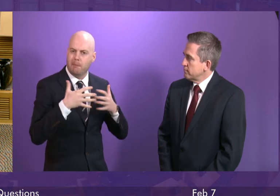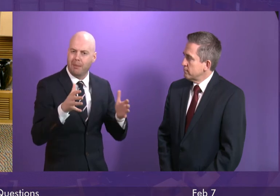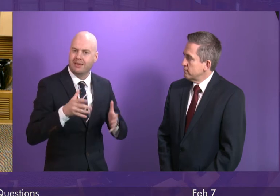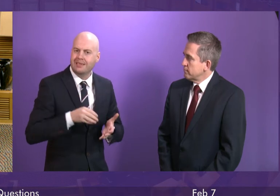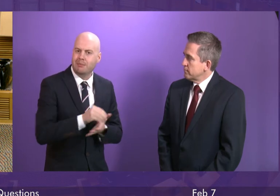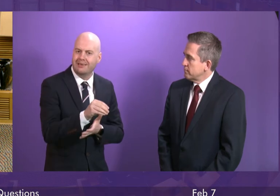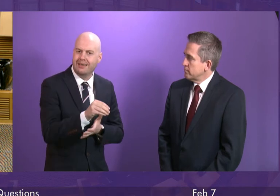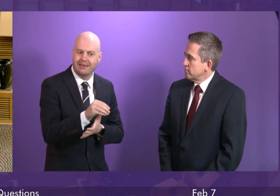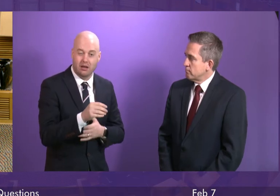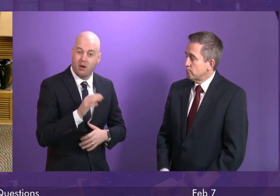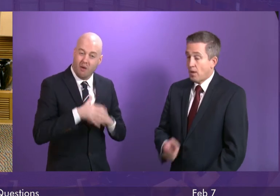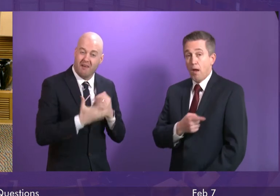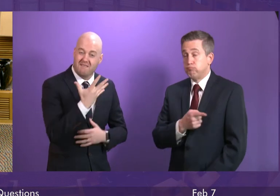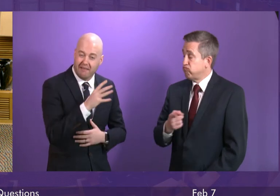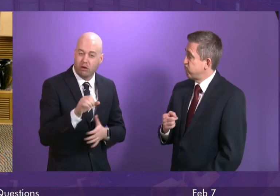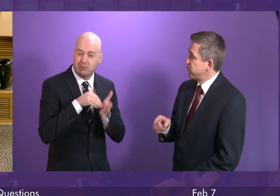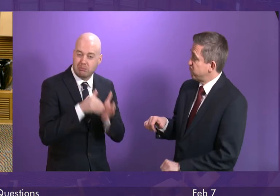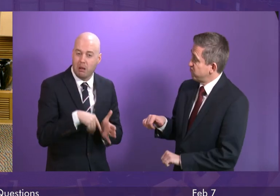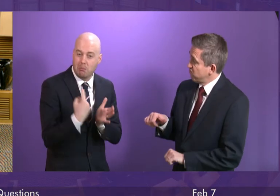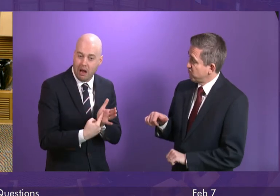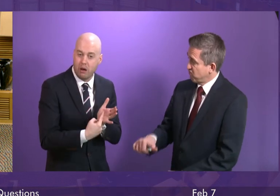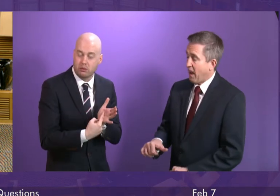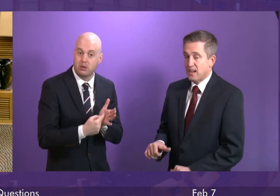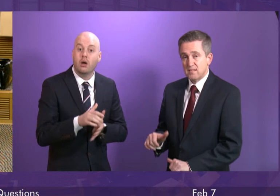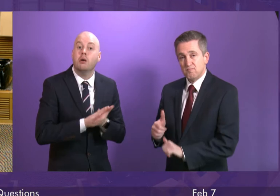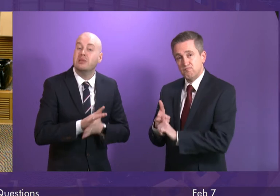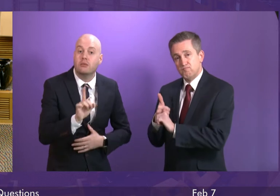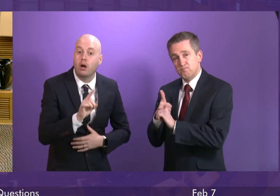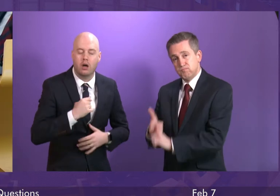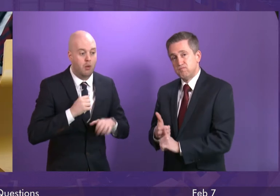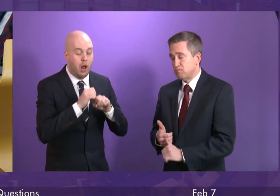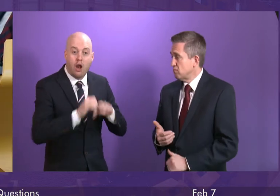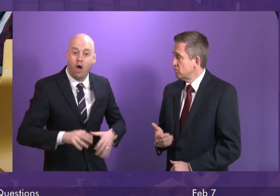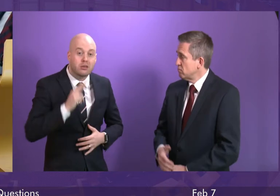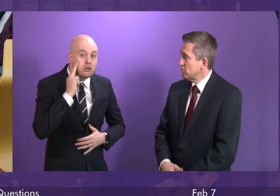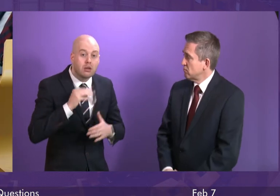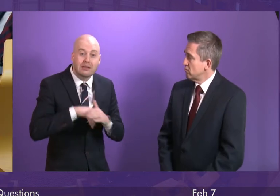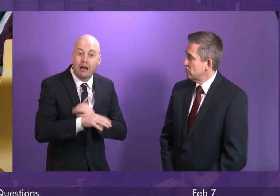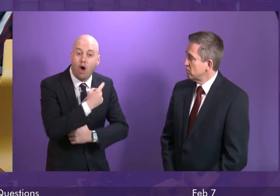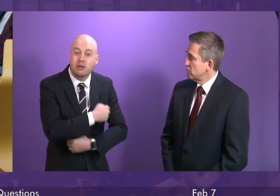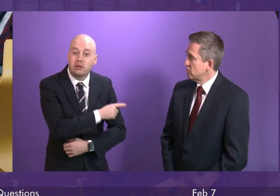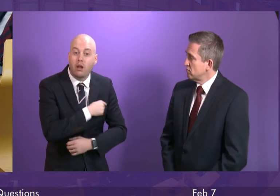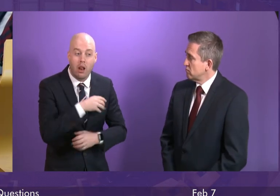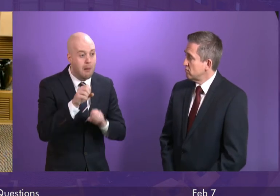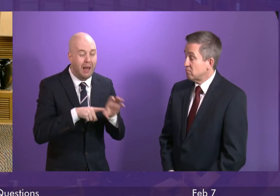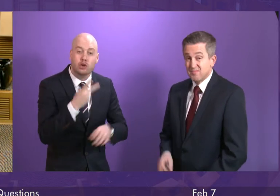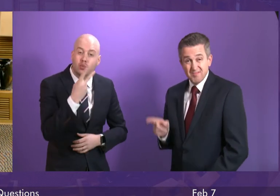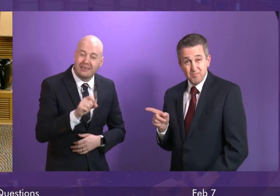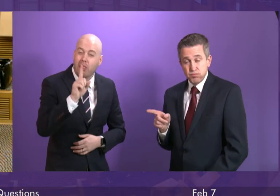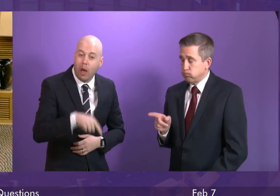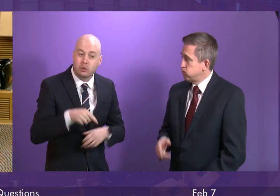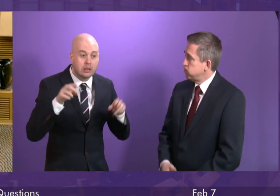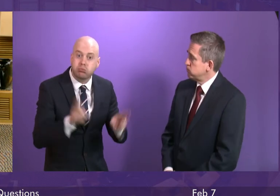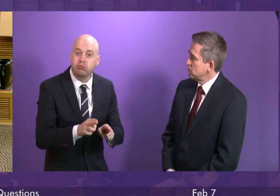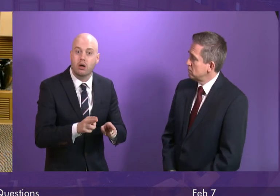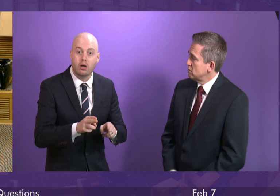million which would reduce the number of nurses in our hospitals by nearly 20,000. Is that what Jackson